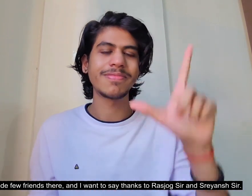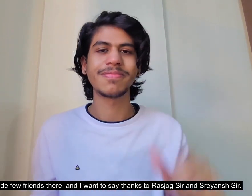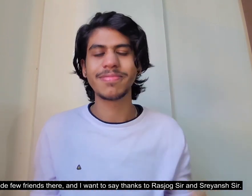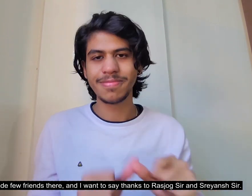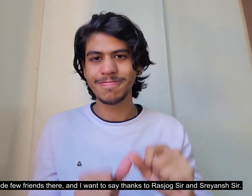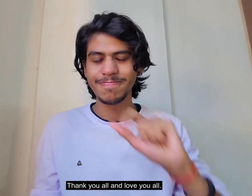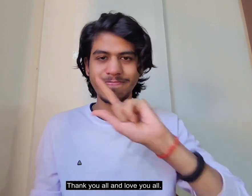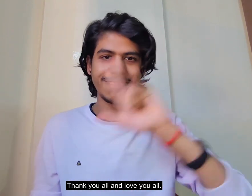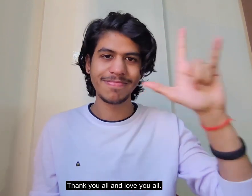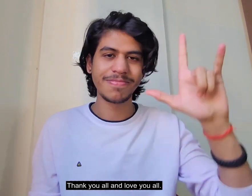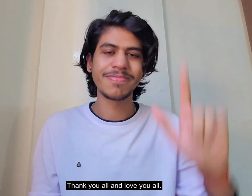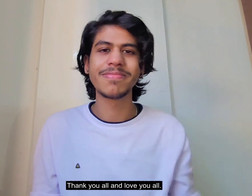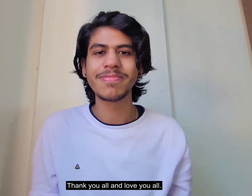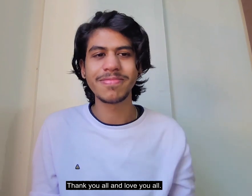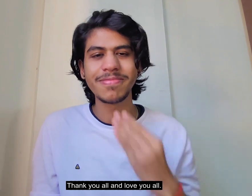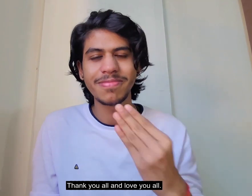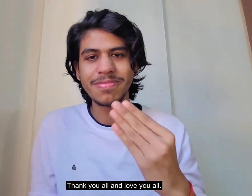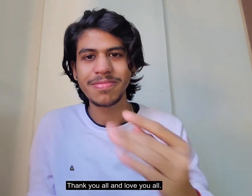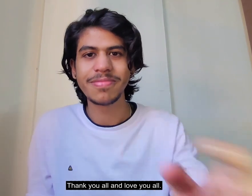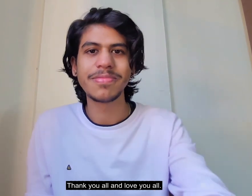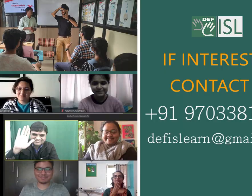Thank you all, and love you all.